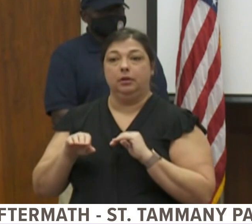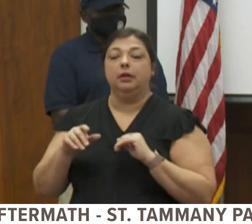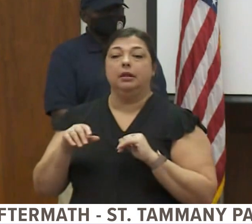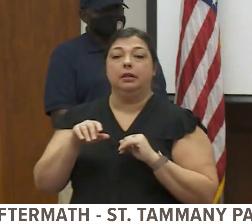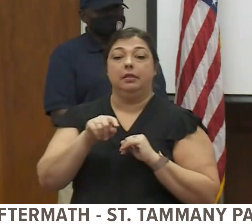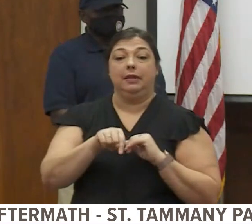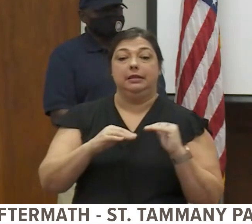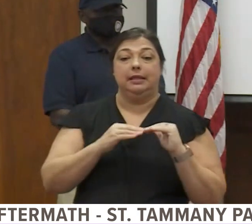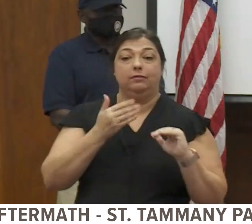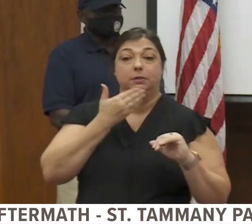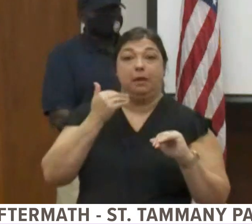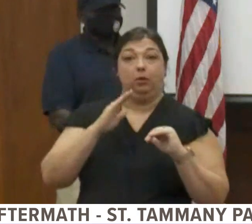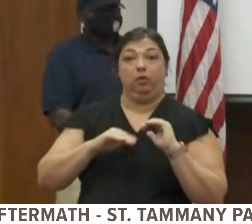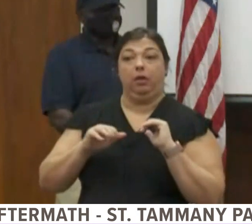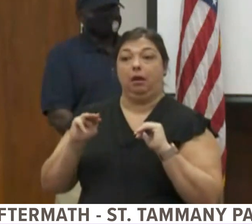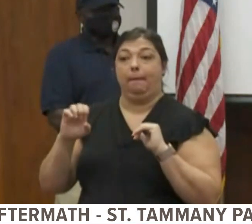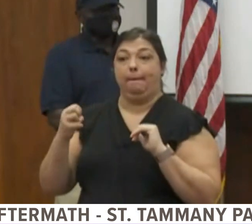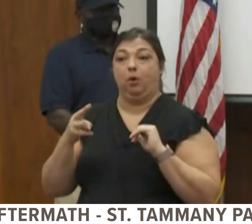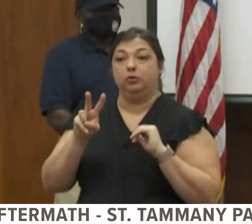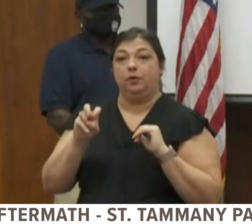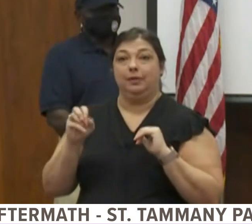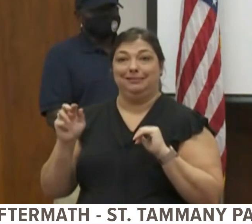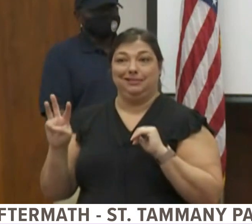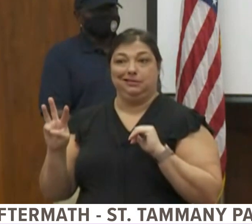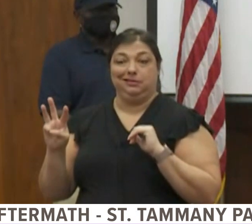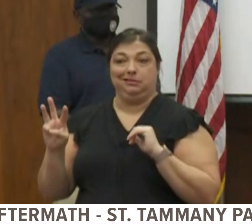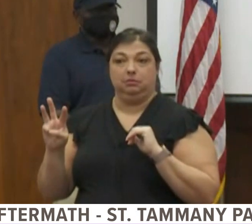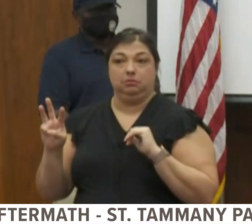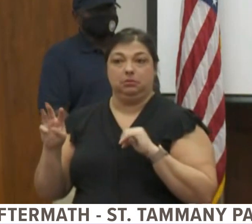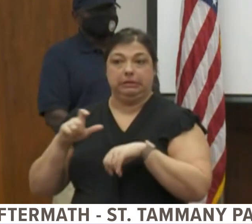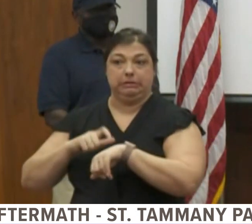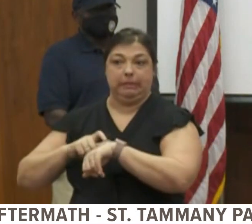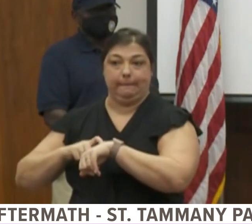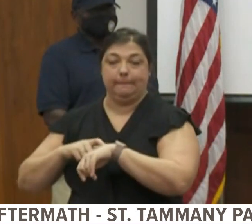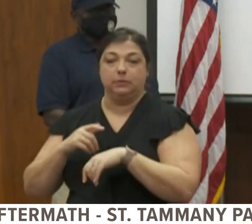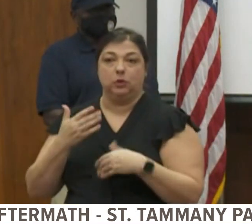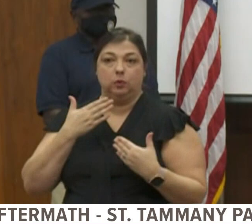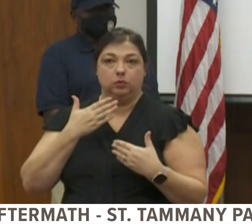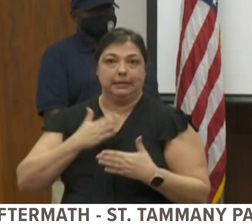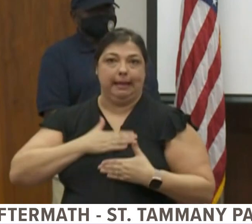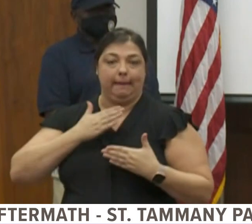levels. So we're glad to be able to provide that information.